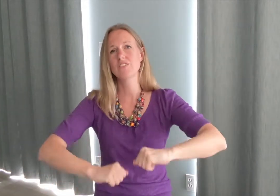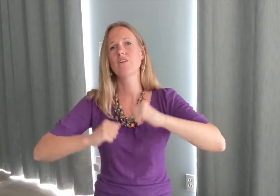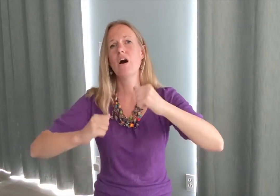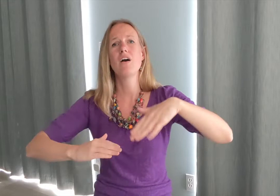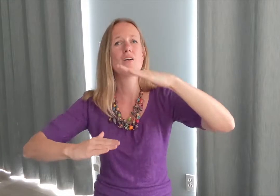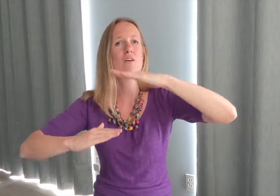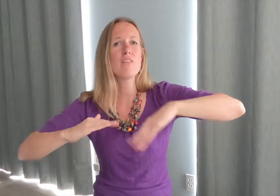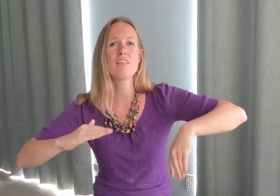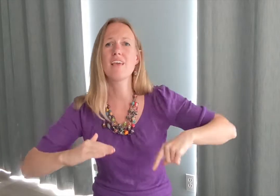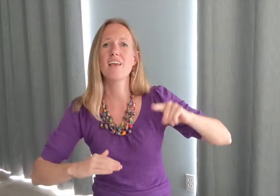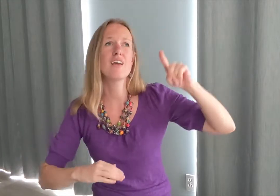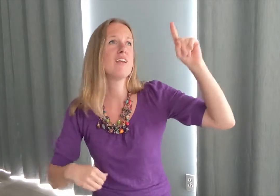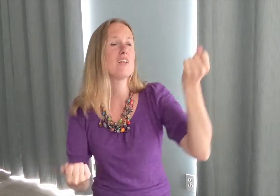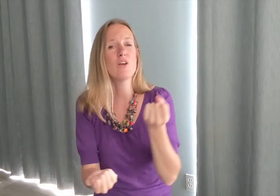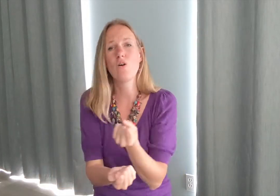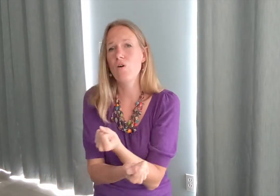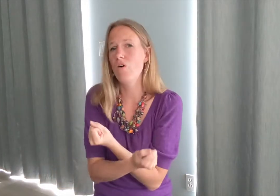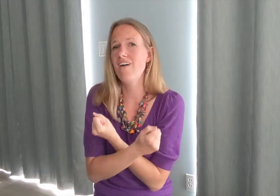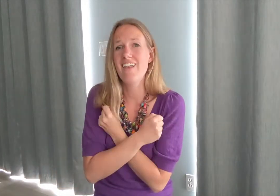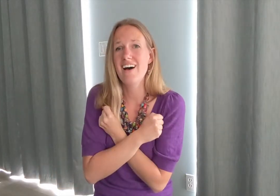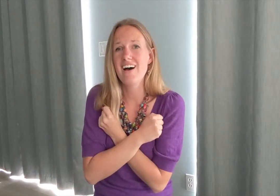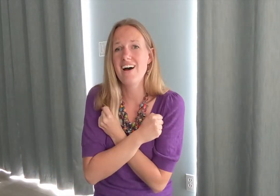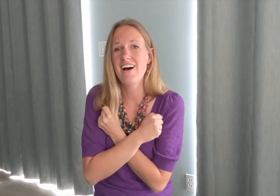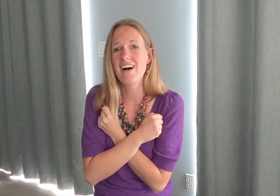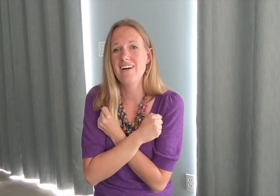stronger than your love